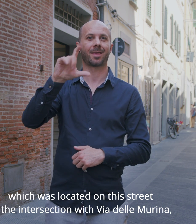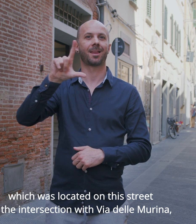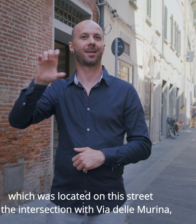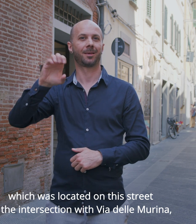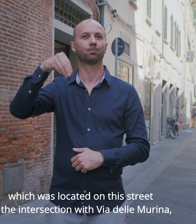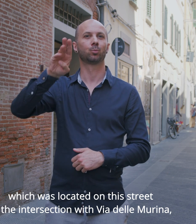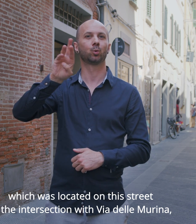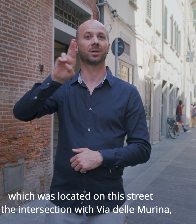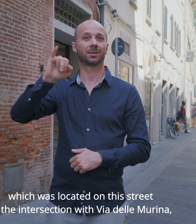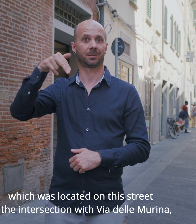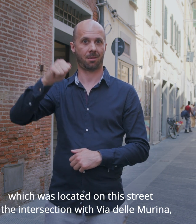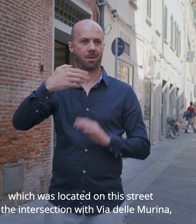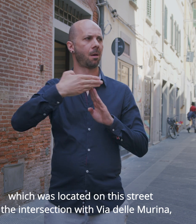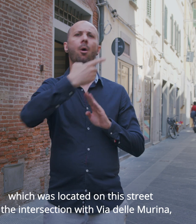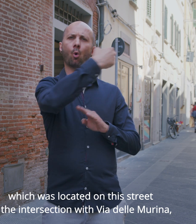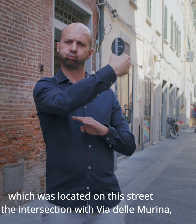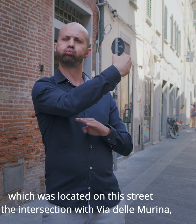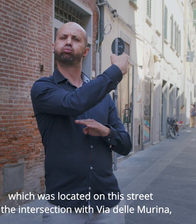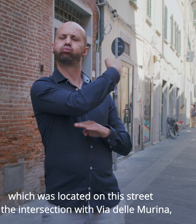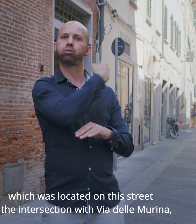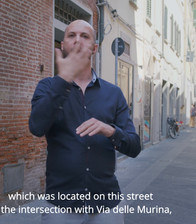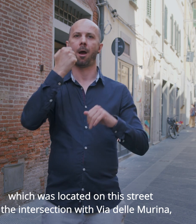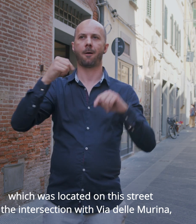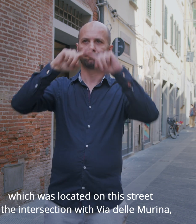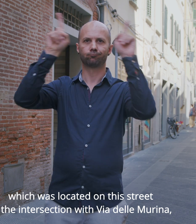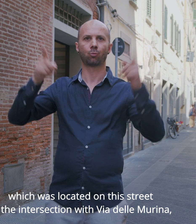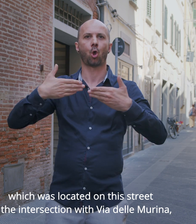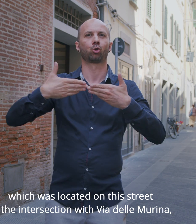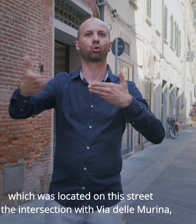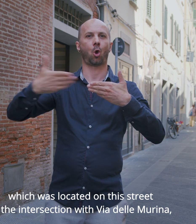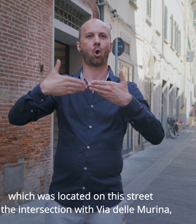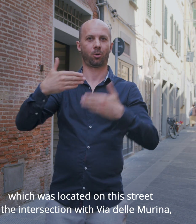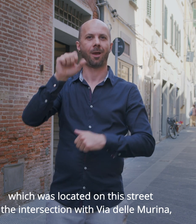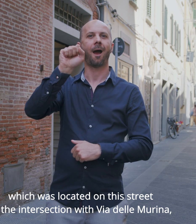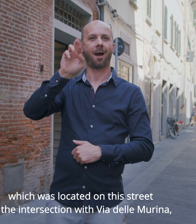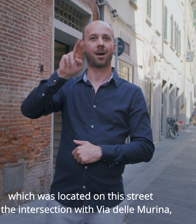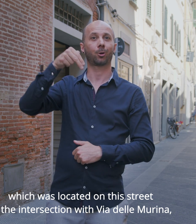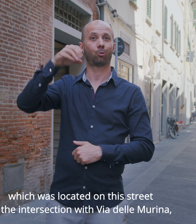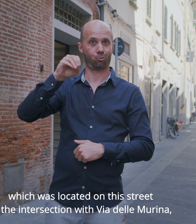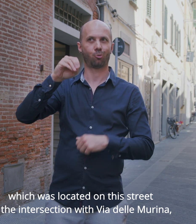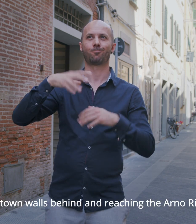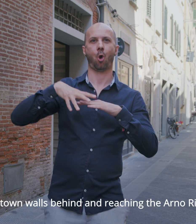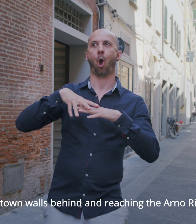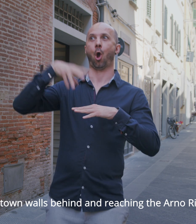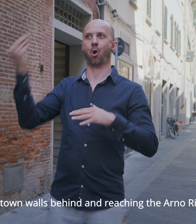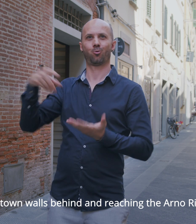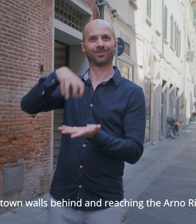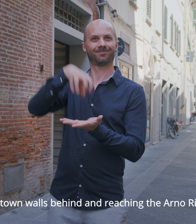this street at the intersection with Via della Murina, leaving the town walls